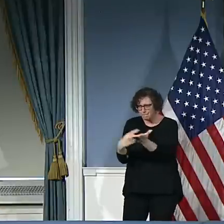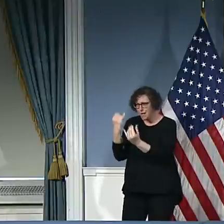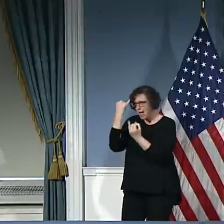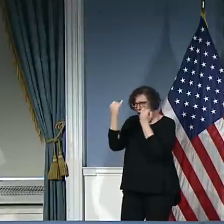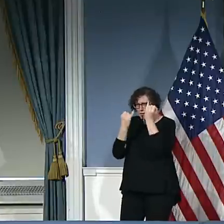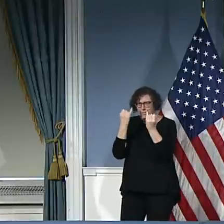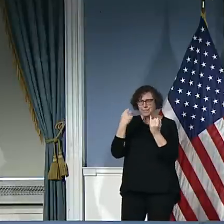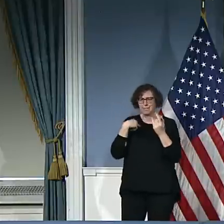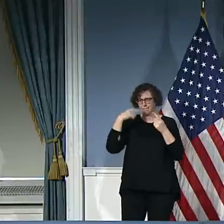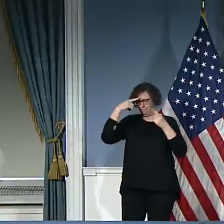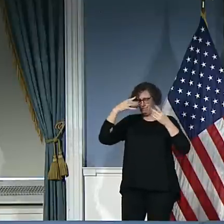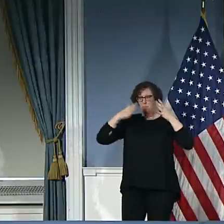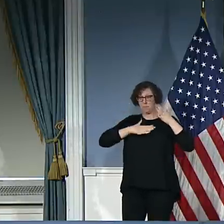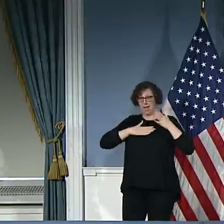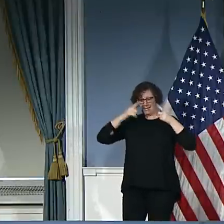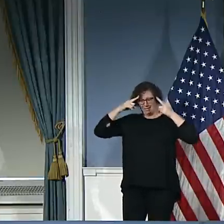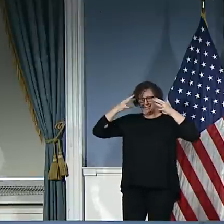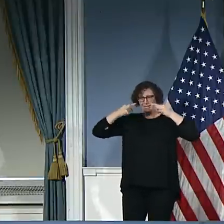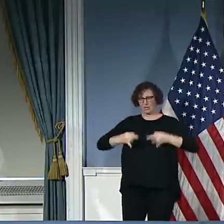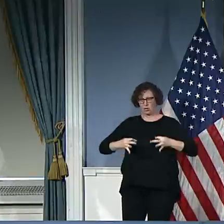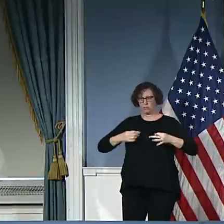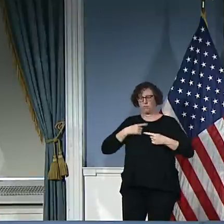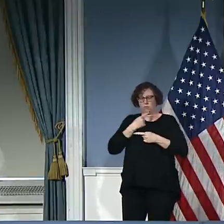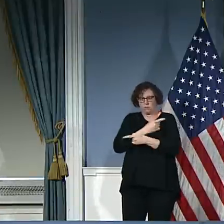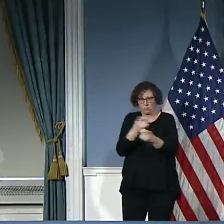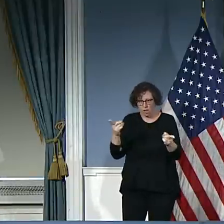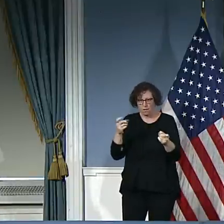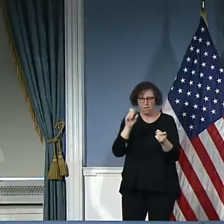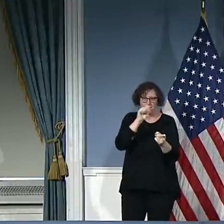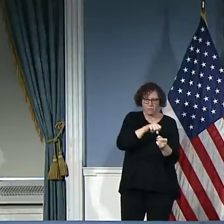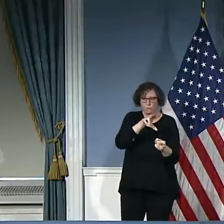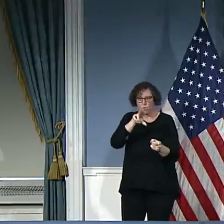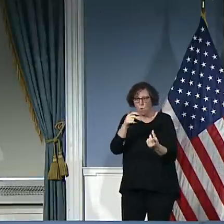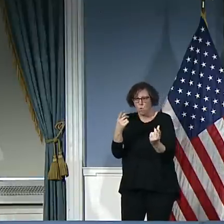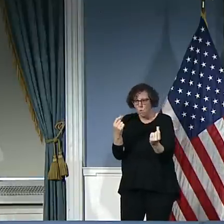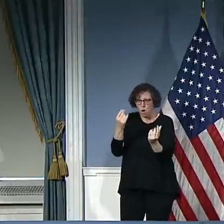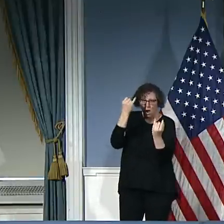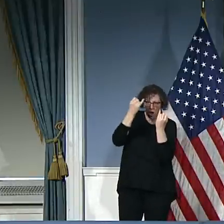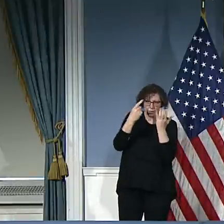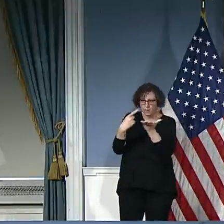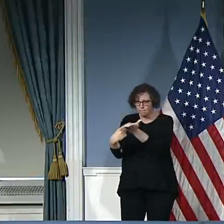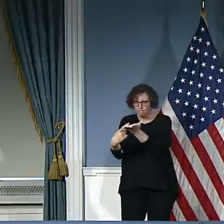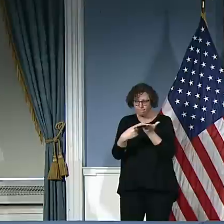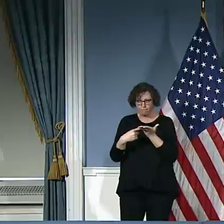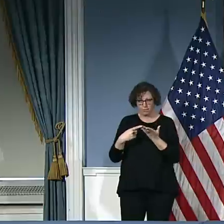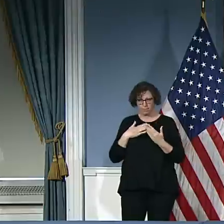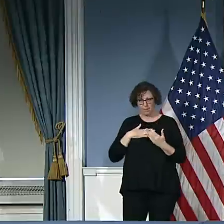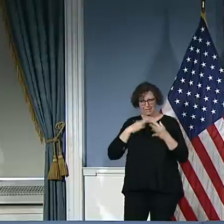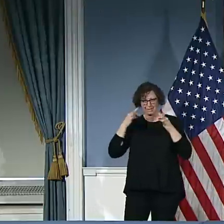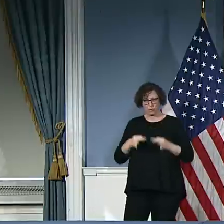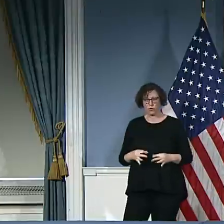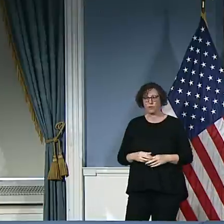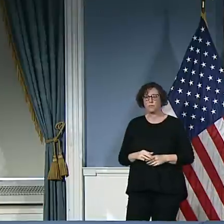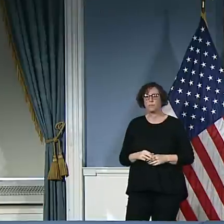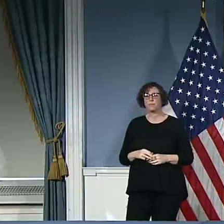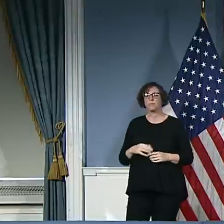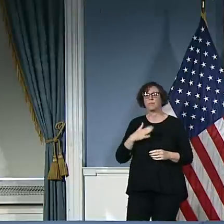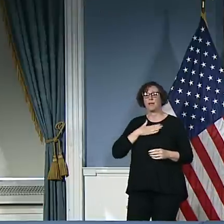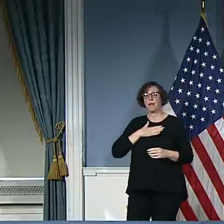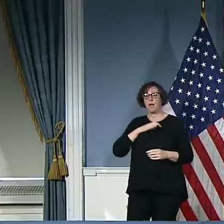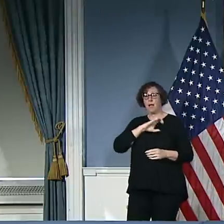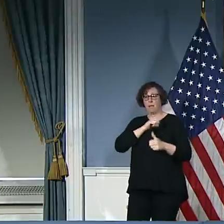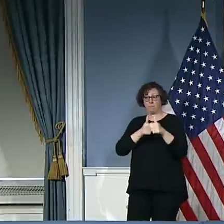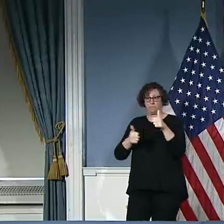Thank you, Mr. May. I'll start with the first part. In terms of the types of information, there's many things that we're looking at. We were